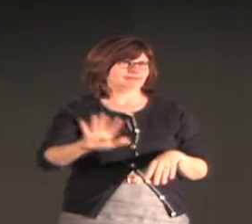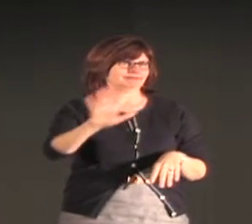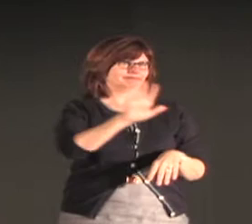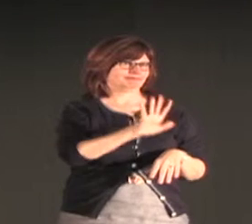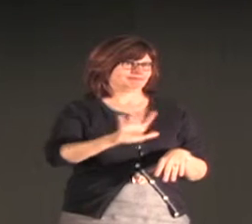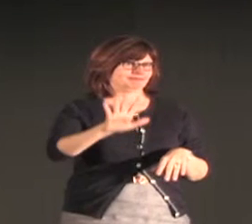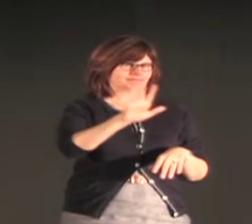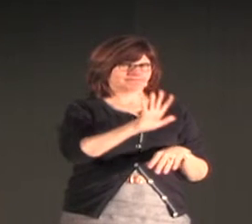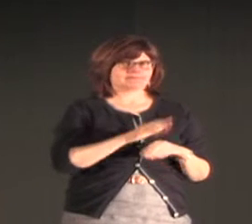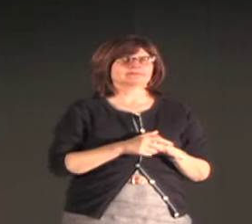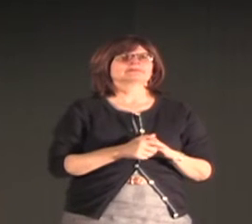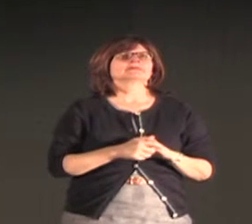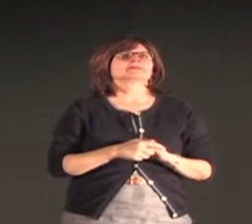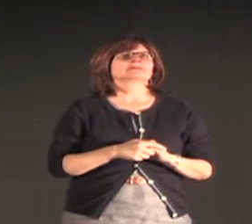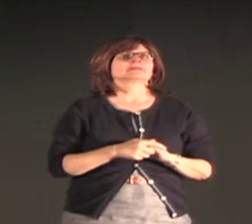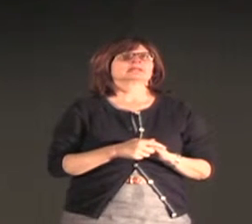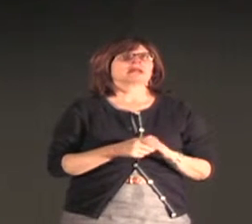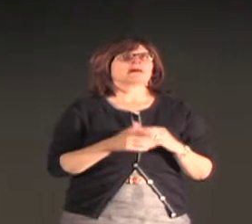This is an area in southern Israel.